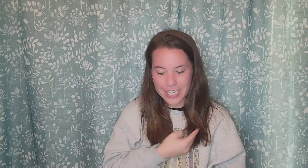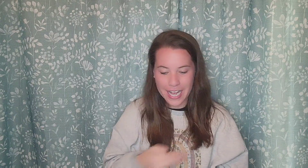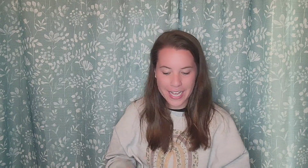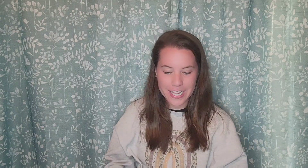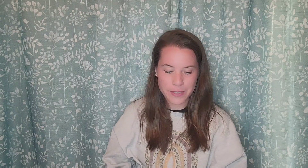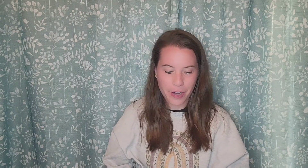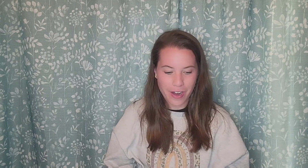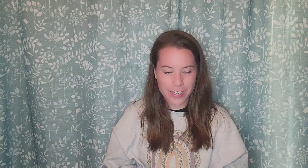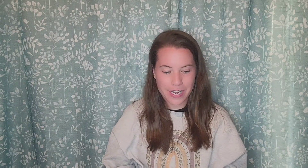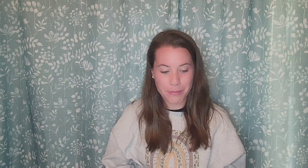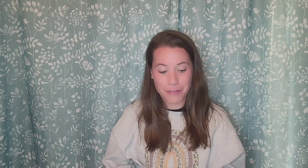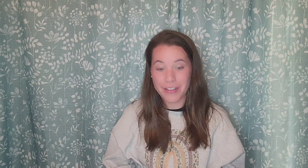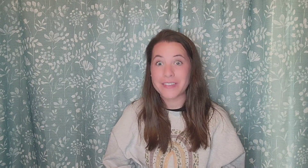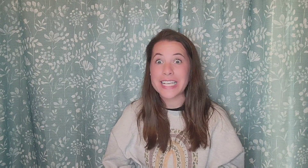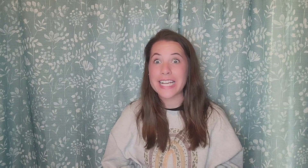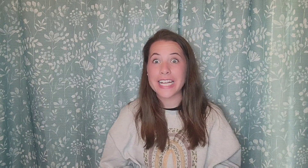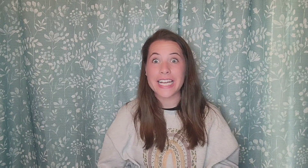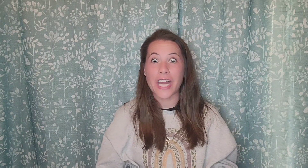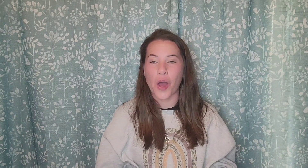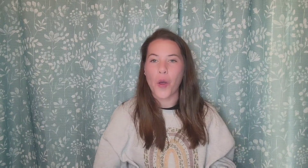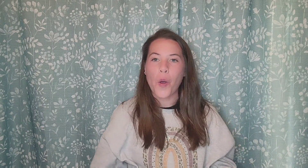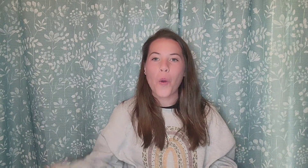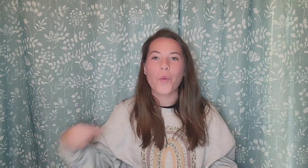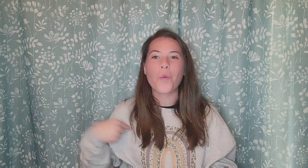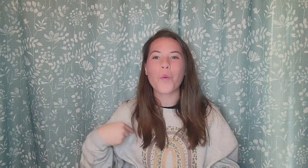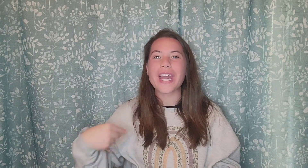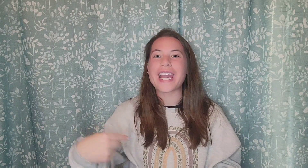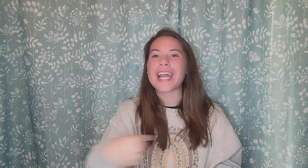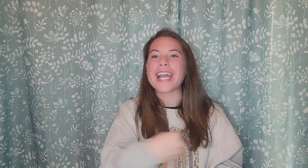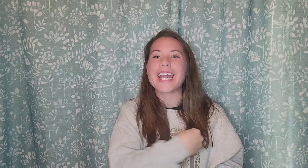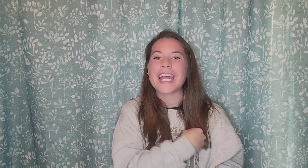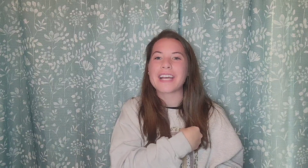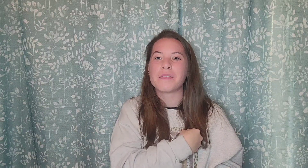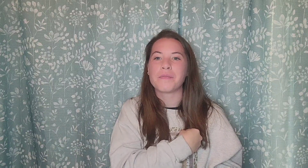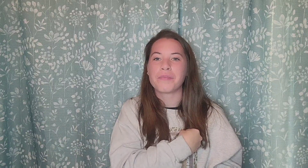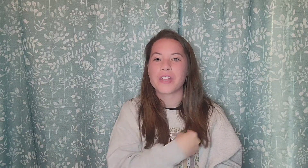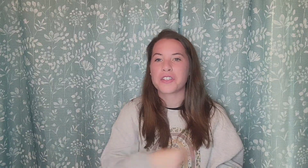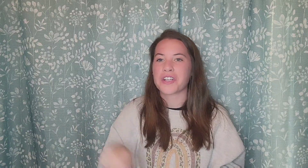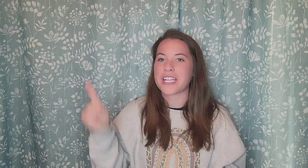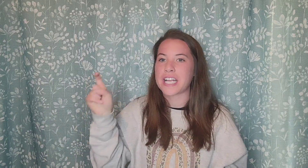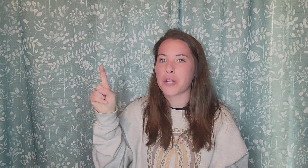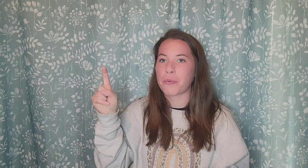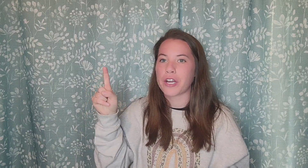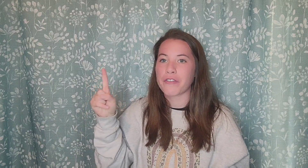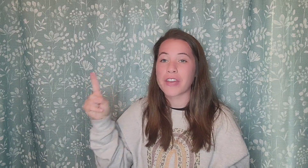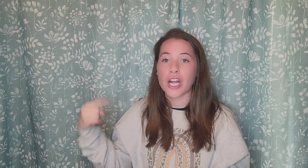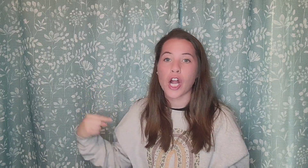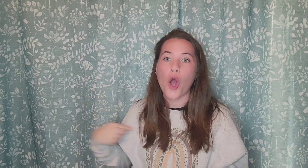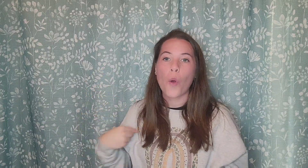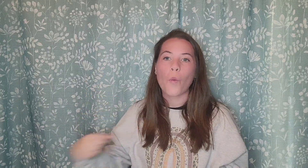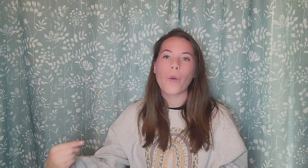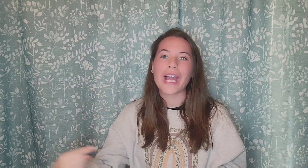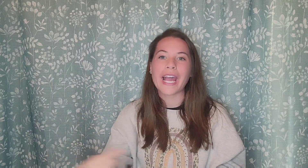guys. We're already on number 15. We. So you're gonna take your pointer finger. We.